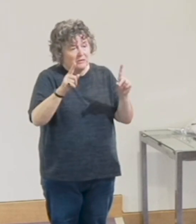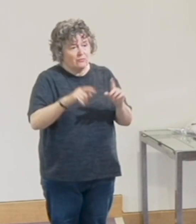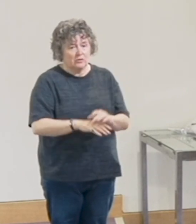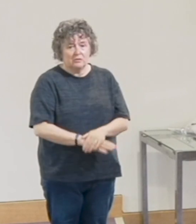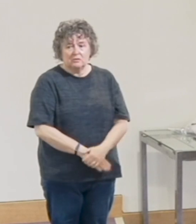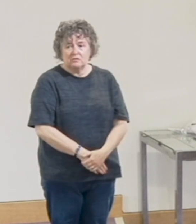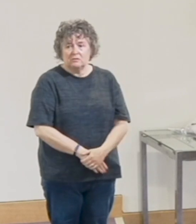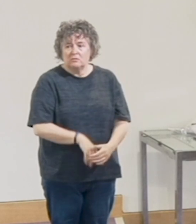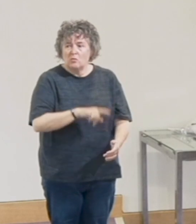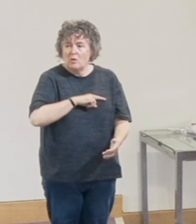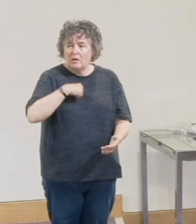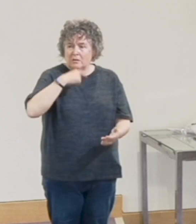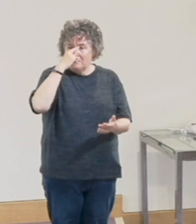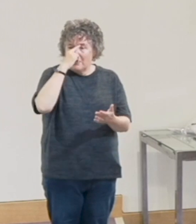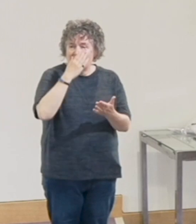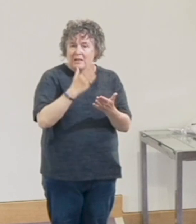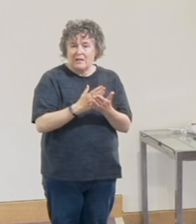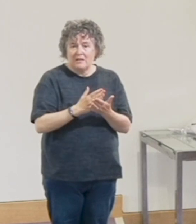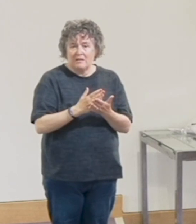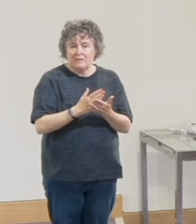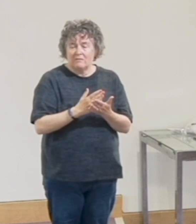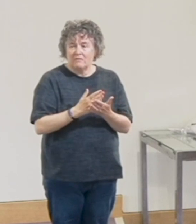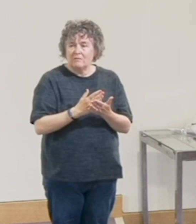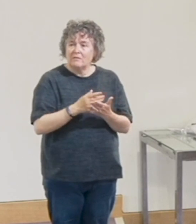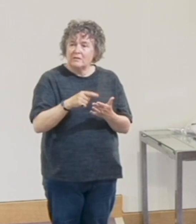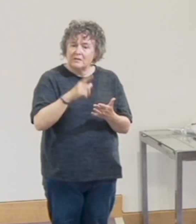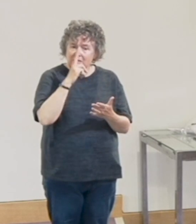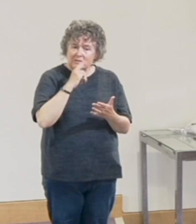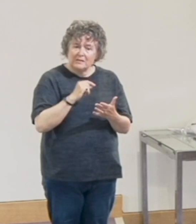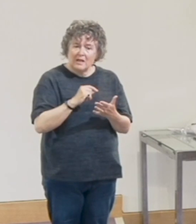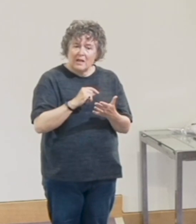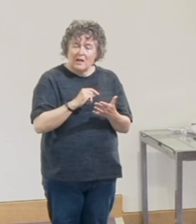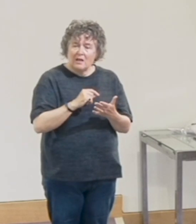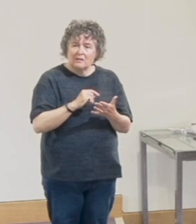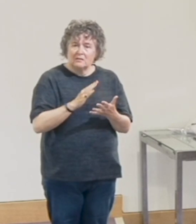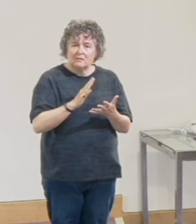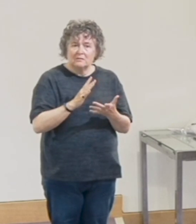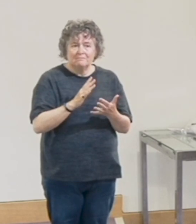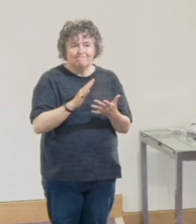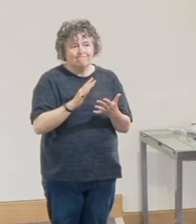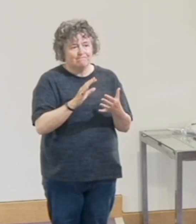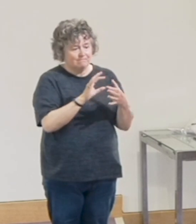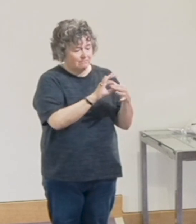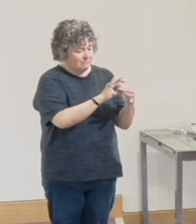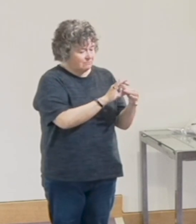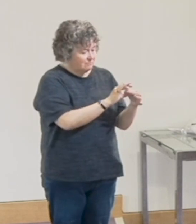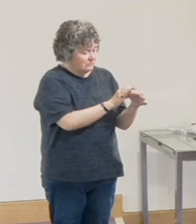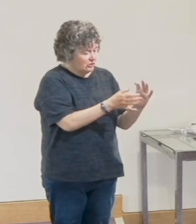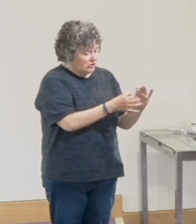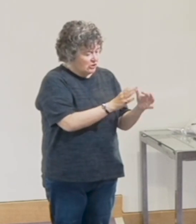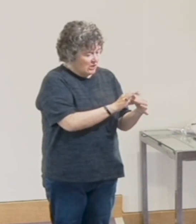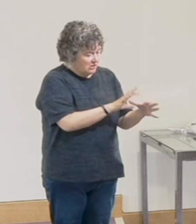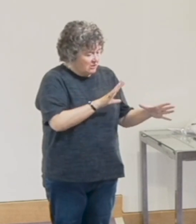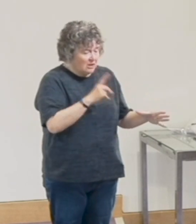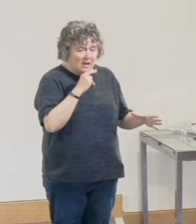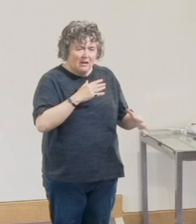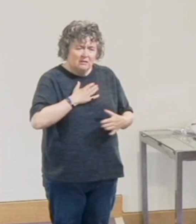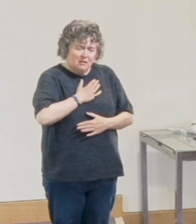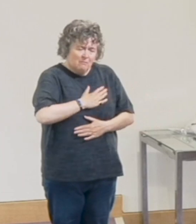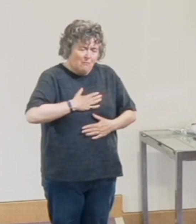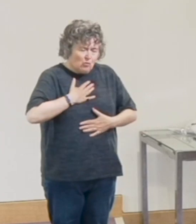Because I believe it's the sort of thing that can break chains, can heal hurts,